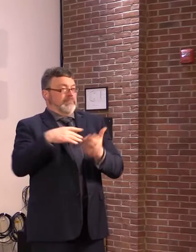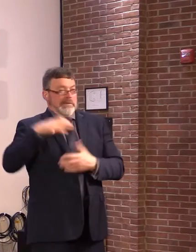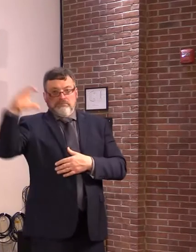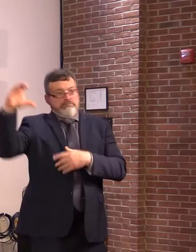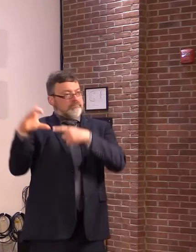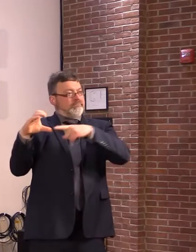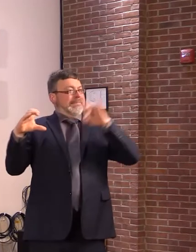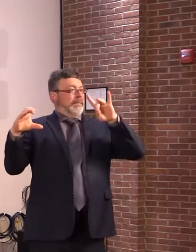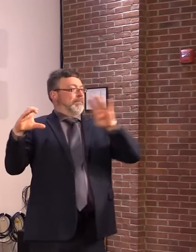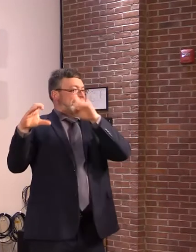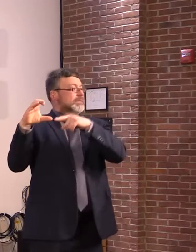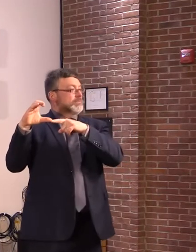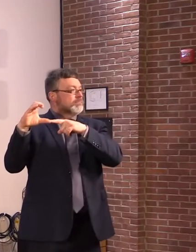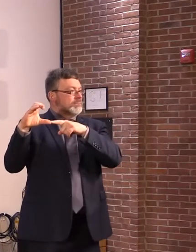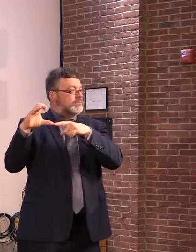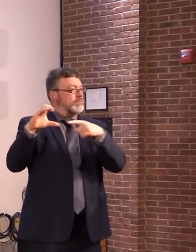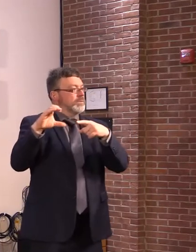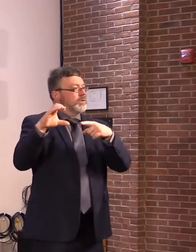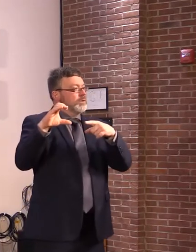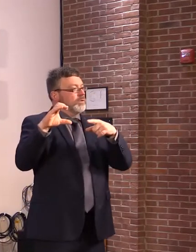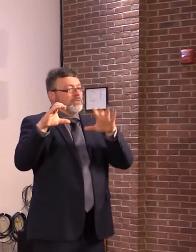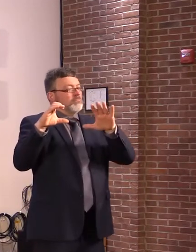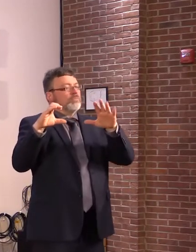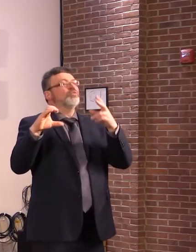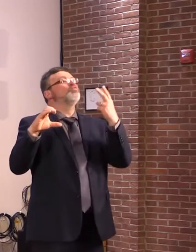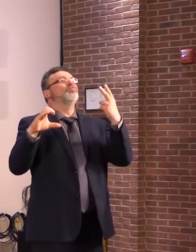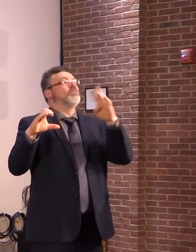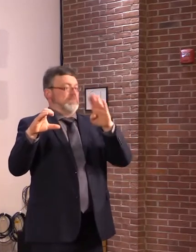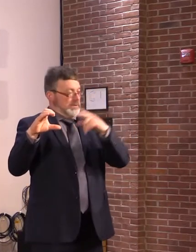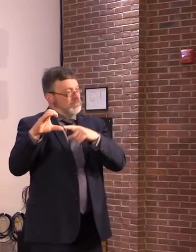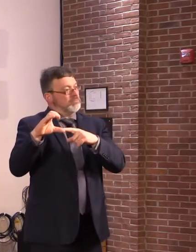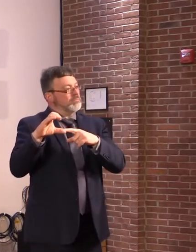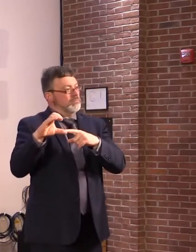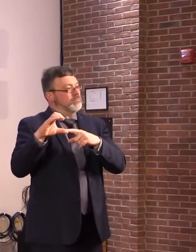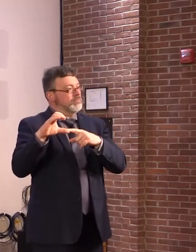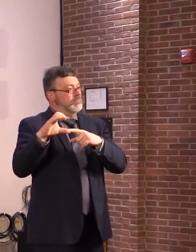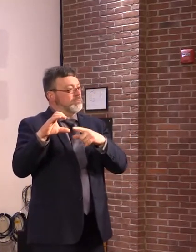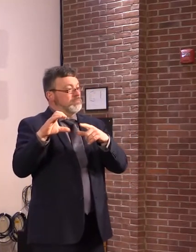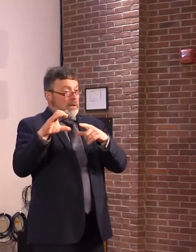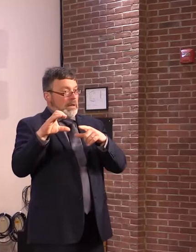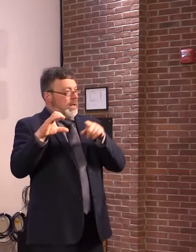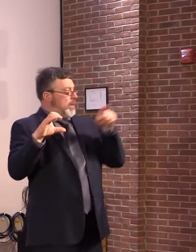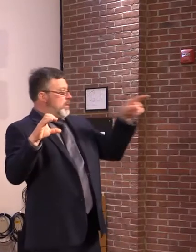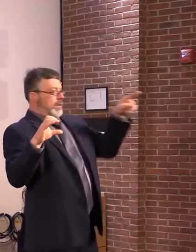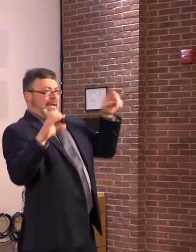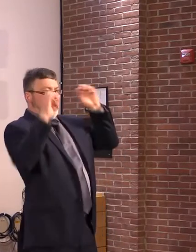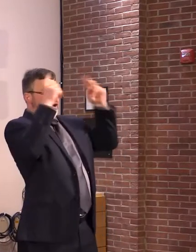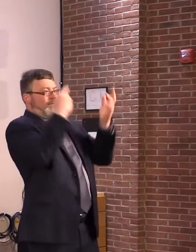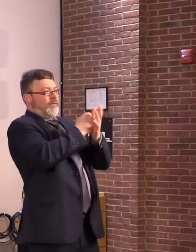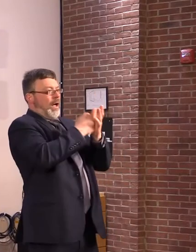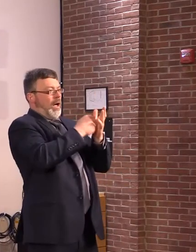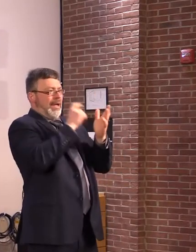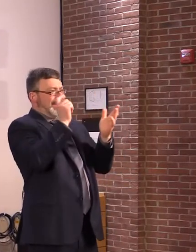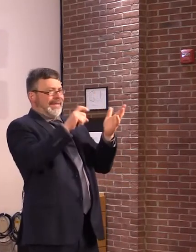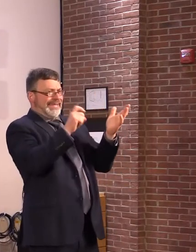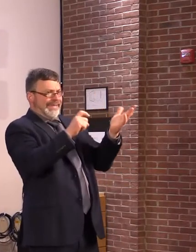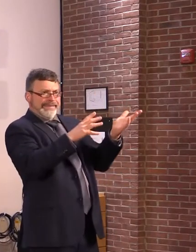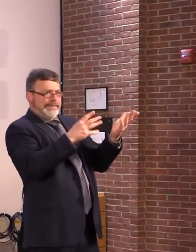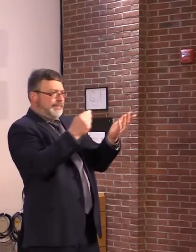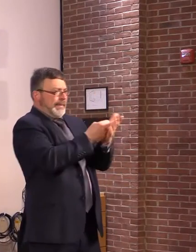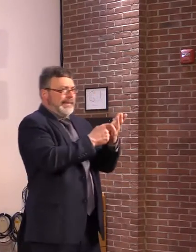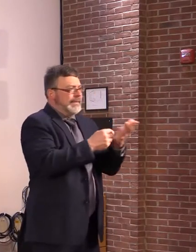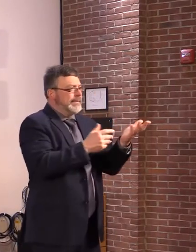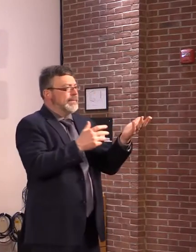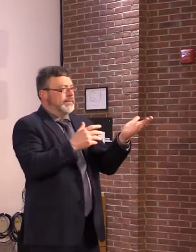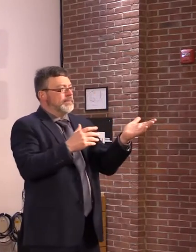Not $8 billion, $2 billion. $2 billion in education now and redistribute that. My